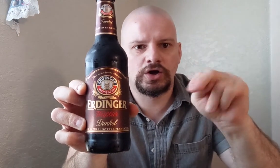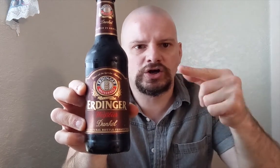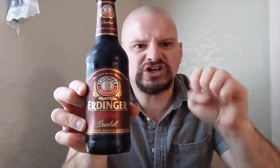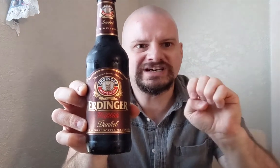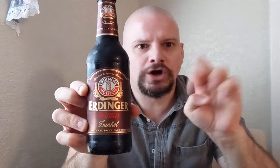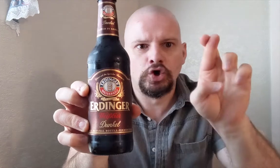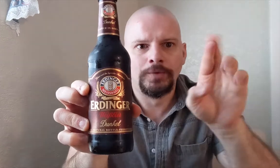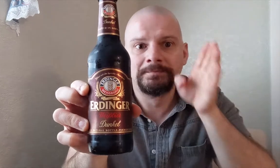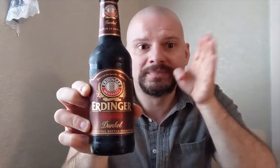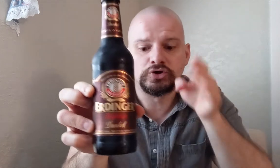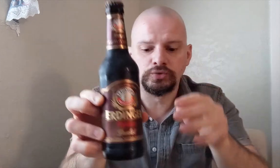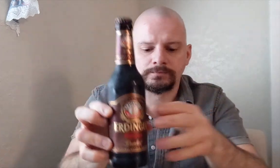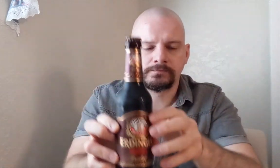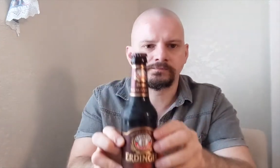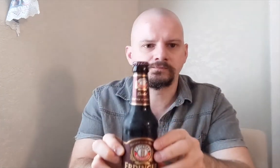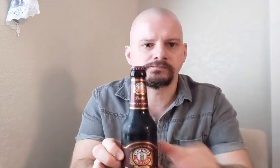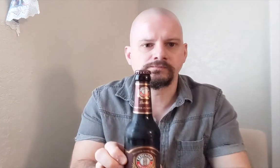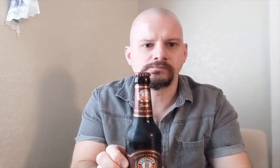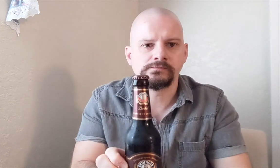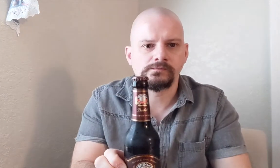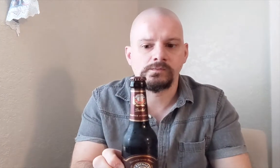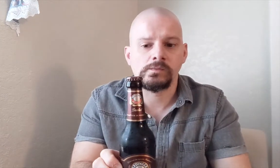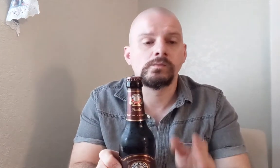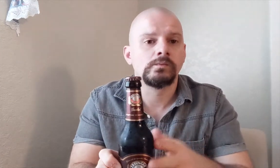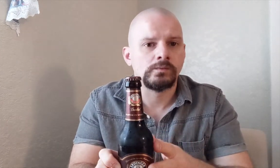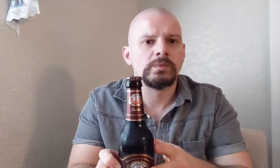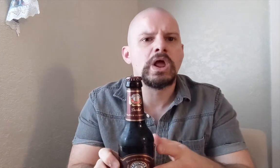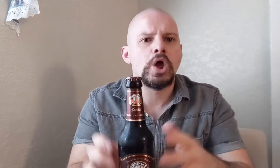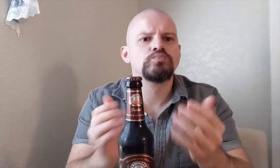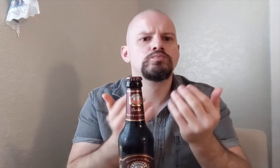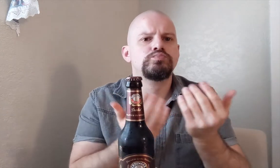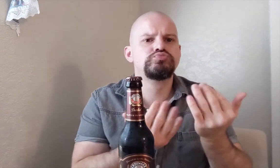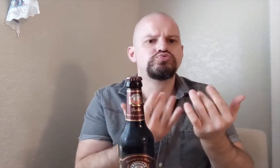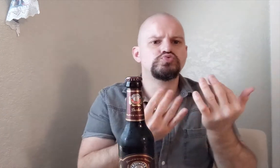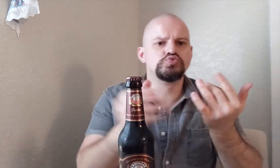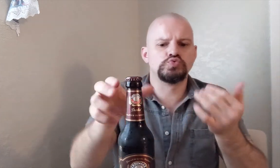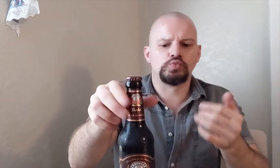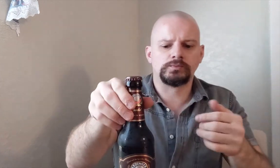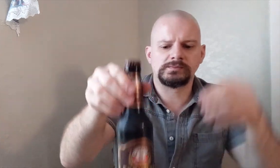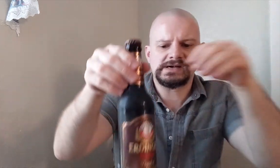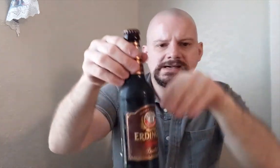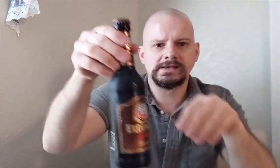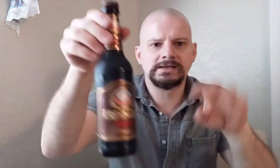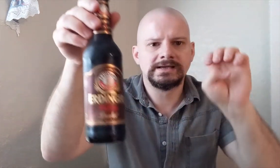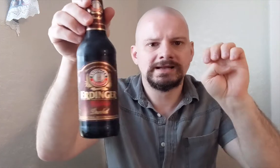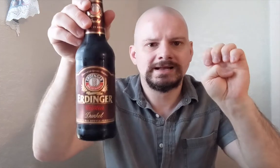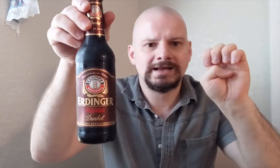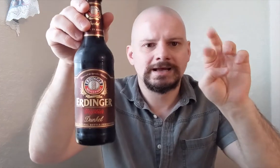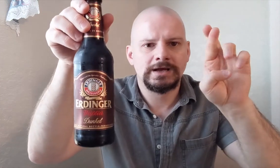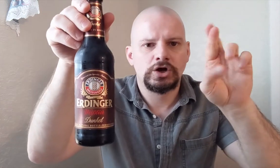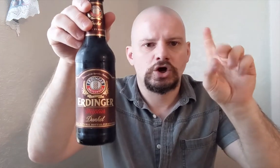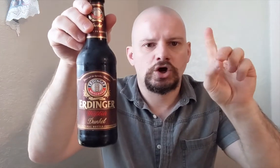It's been a time for a